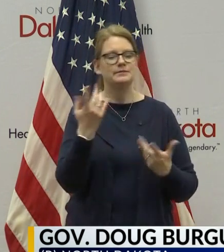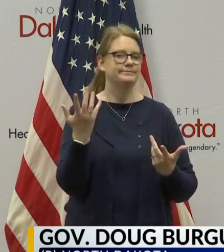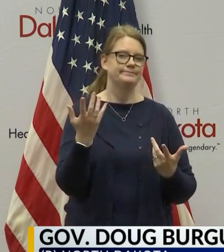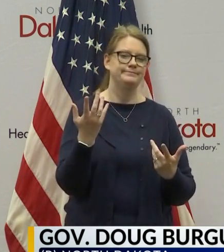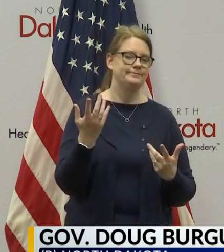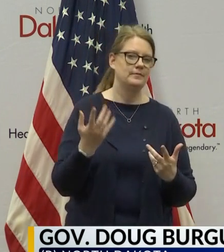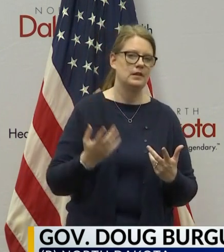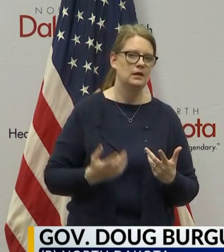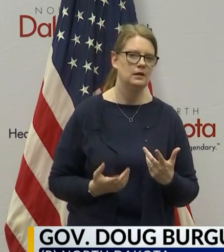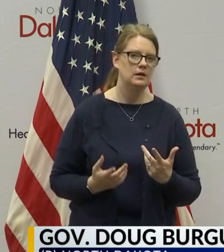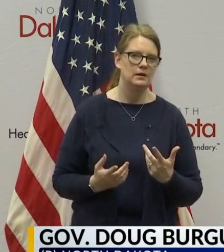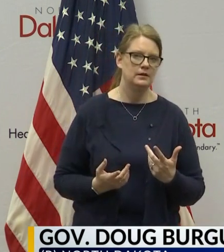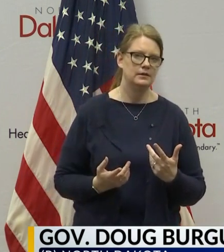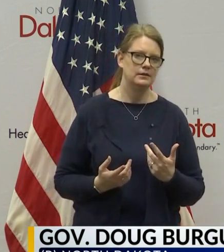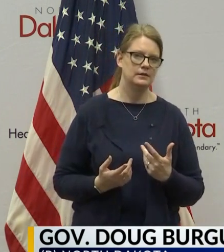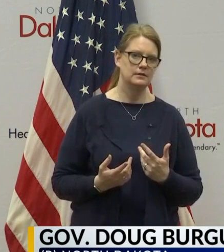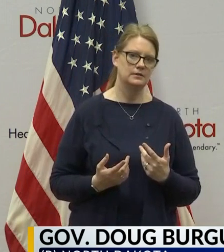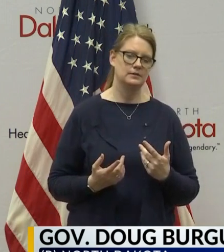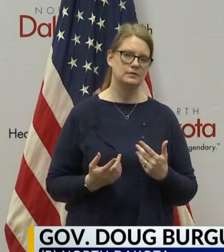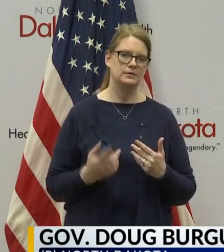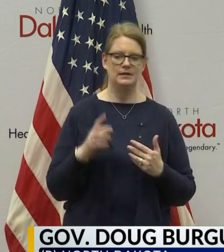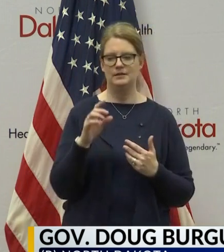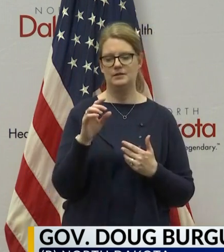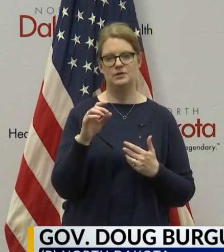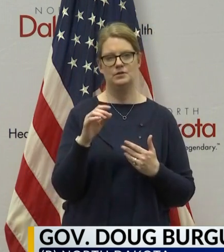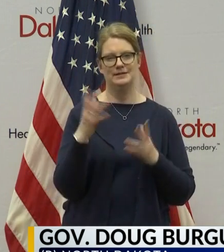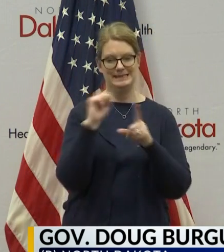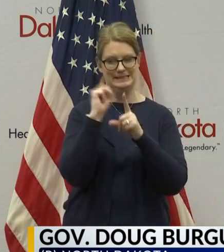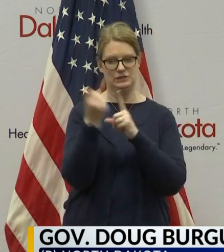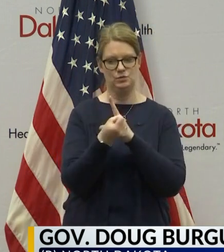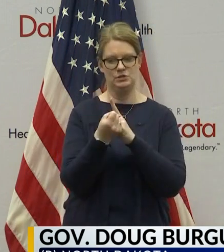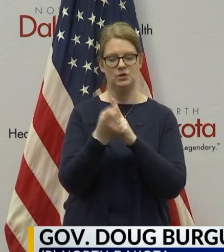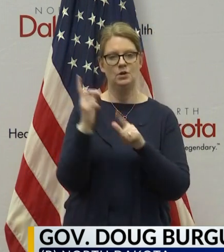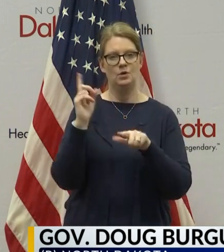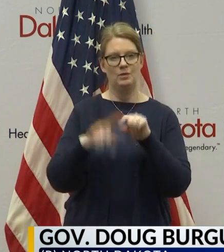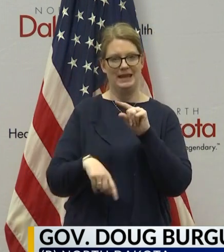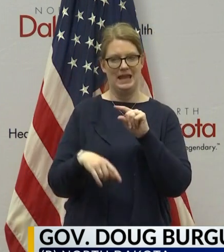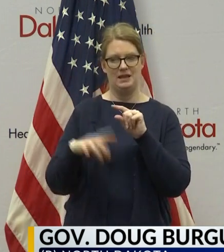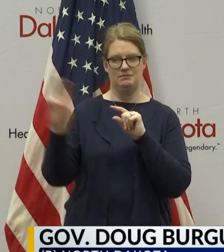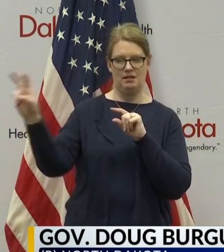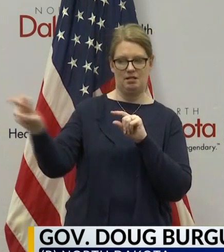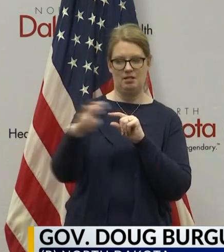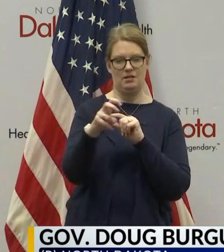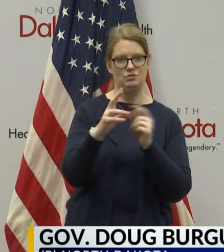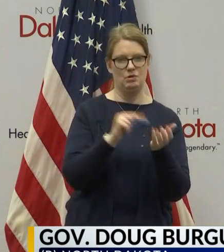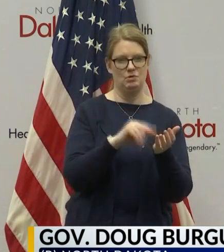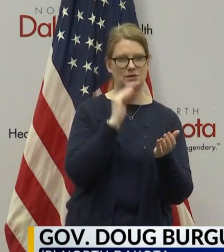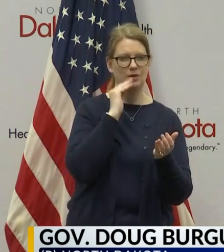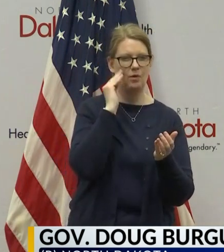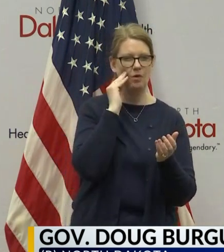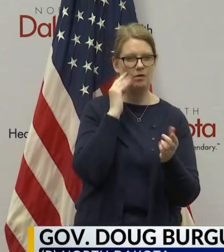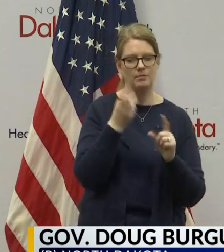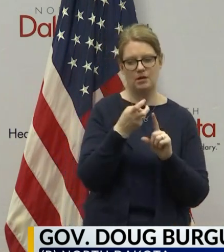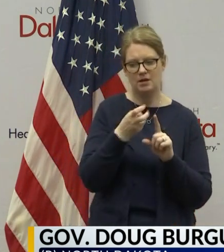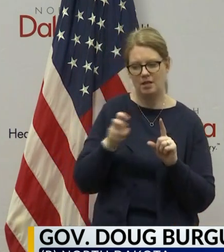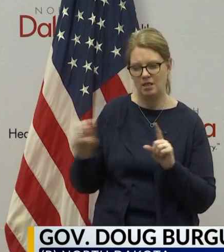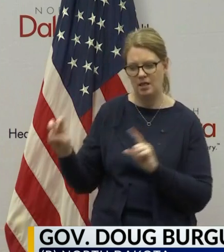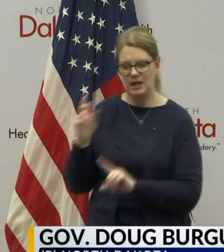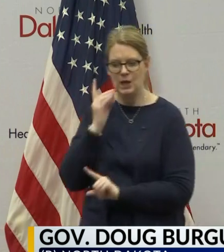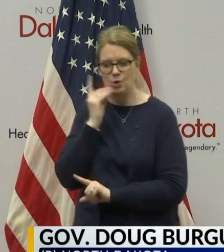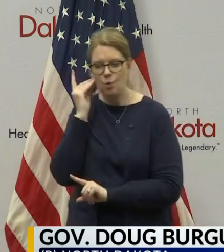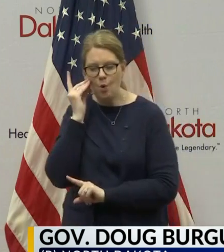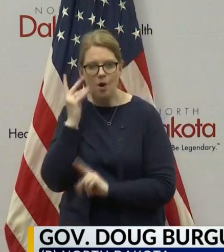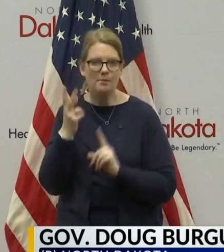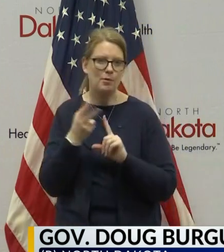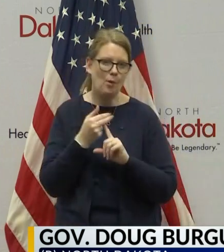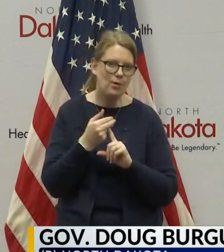hey, you know, for, you know, for, we get in a step-down situation and we can't move them to a nursing home. We're going to move them to a dorm. We're going to move them